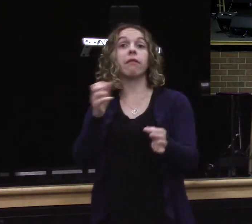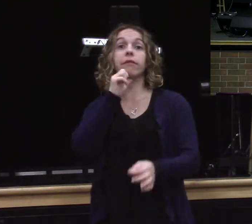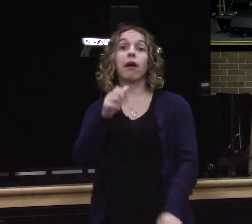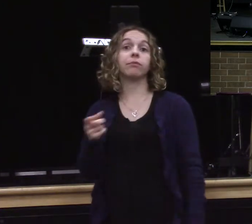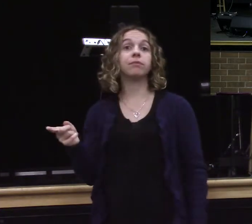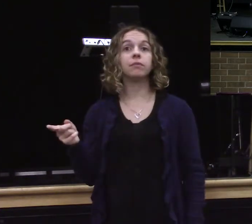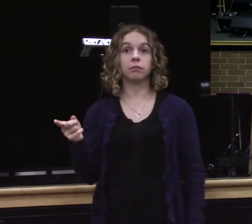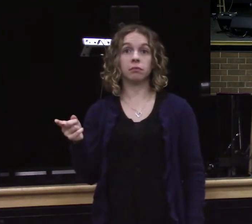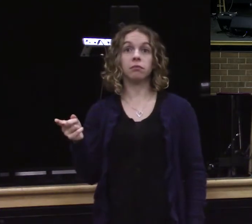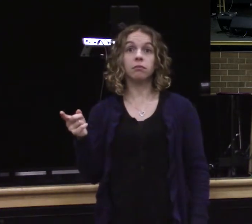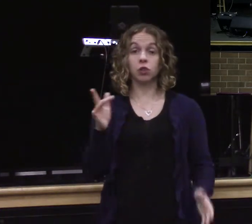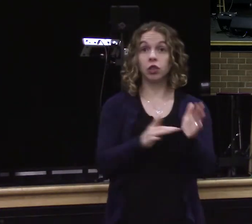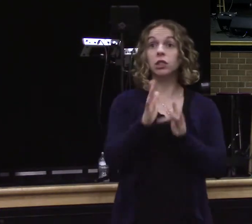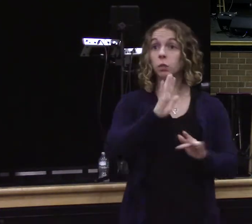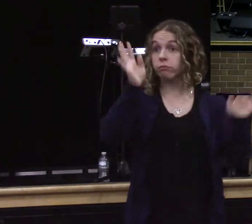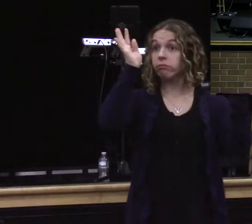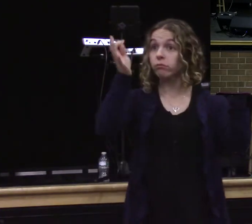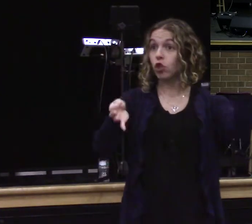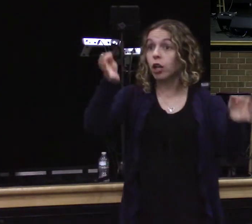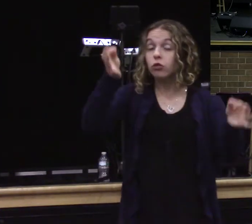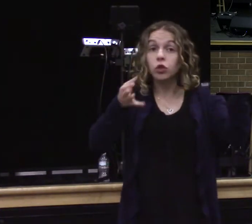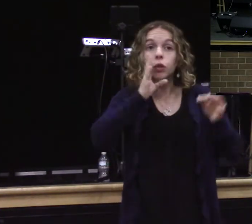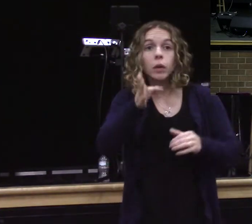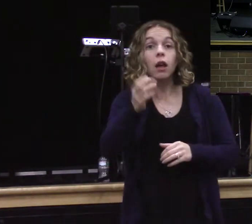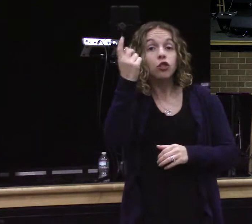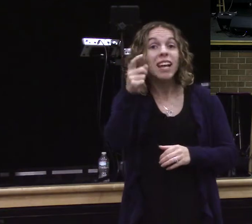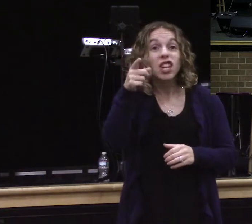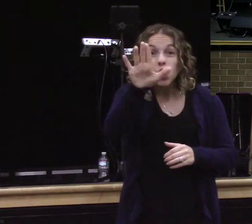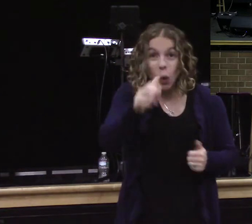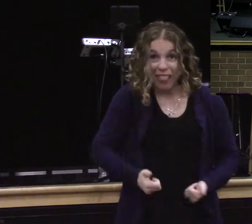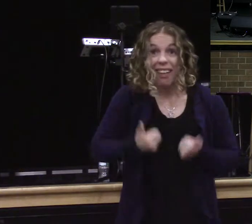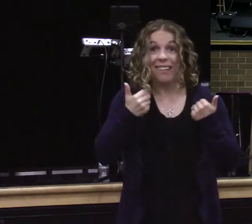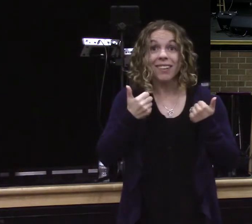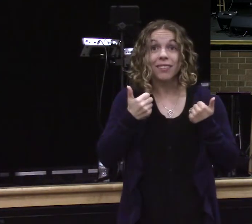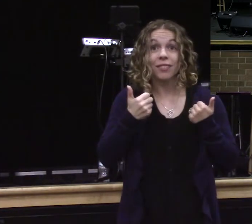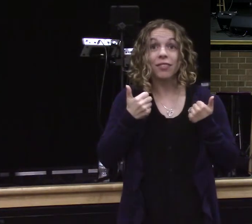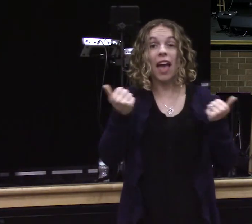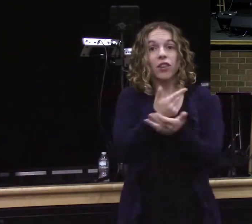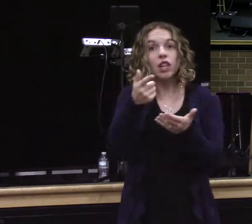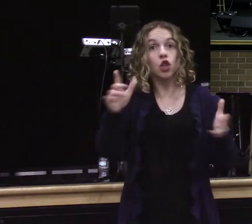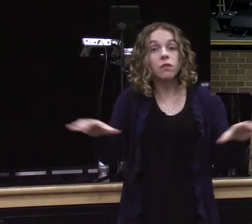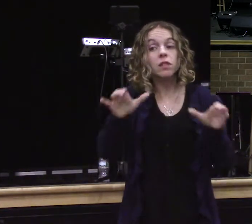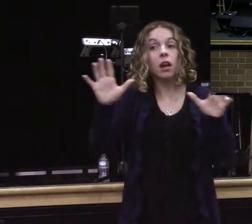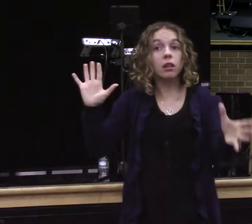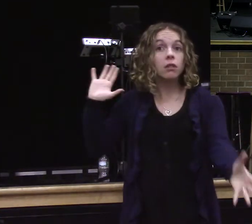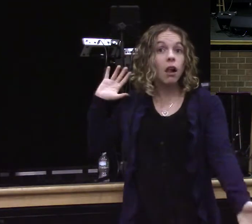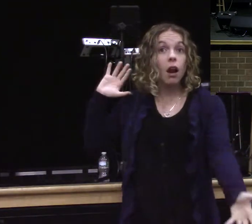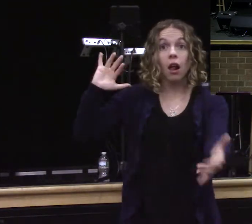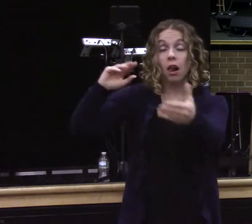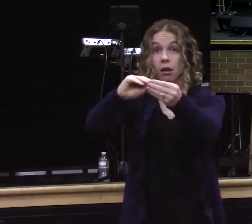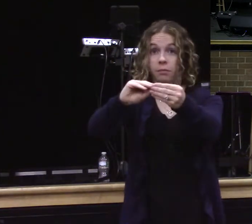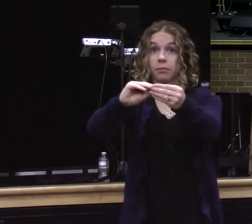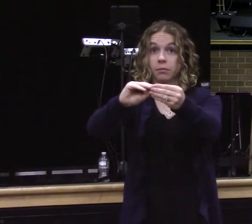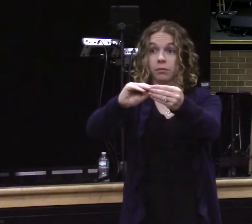That your history. Your history will culminate in the recognition of how you